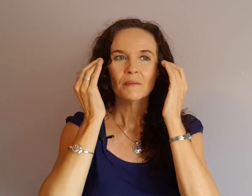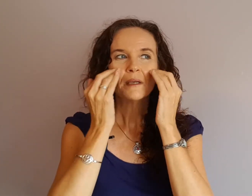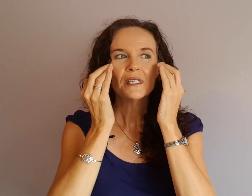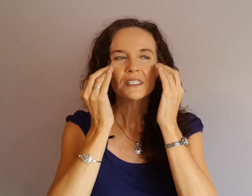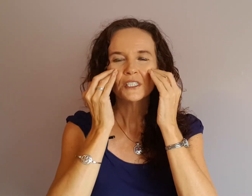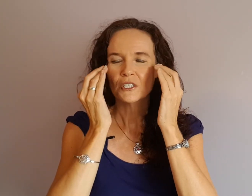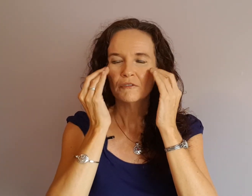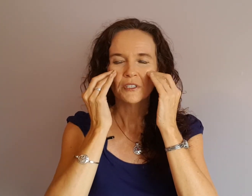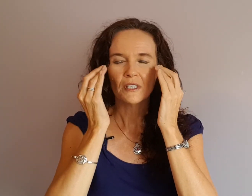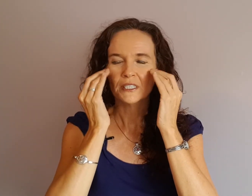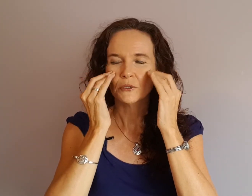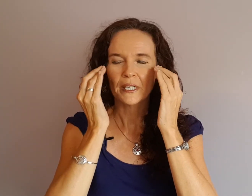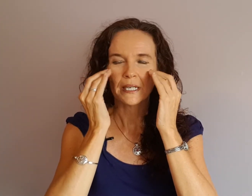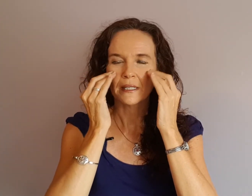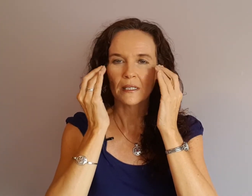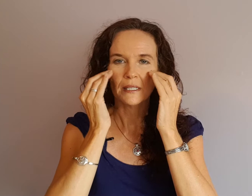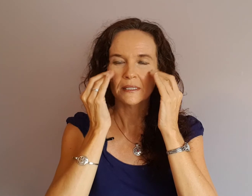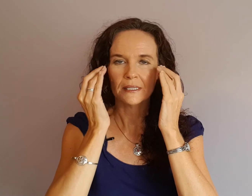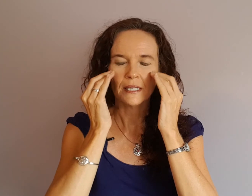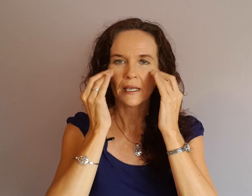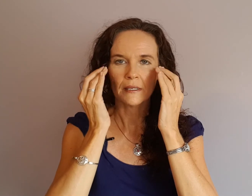Maybe I just don't feel like doing anything like this today.